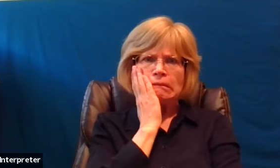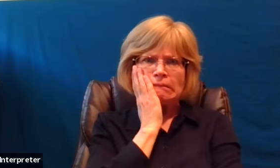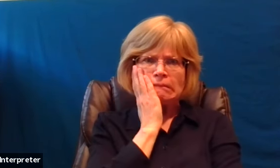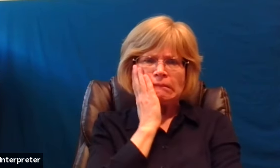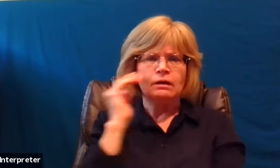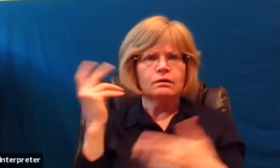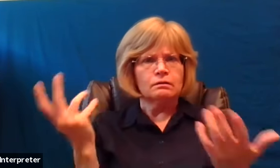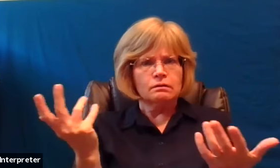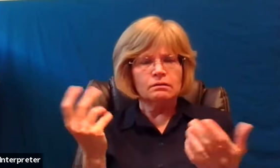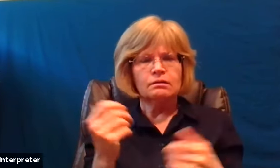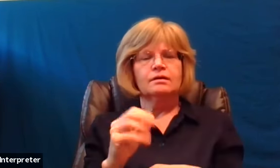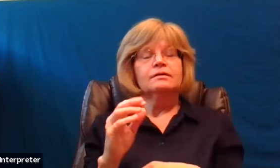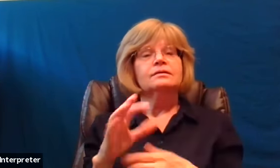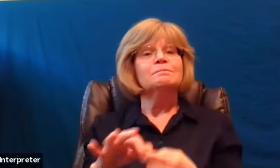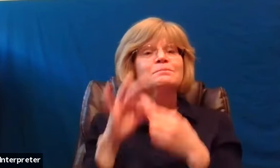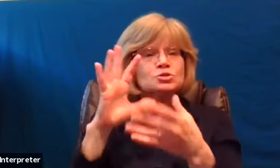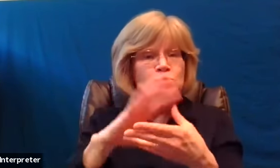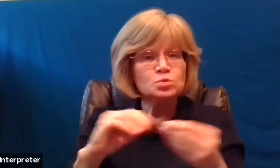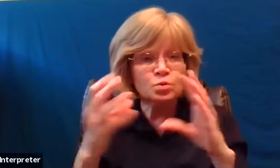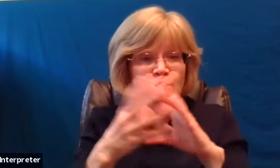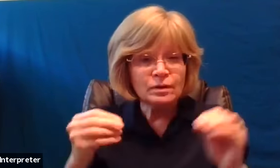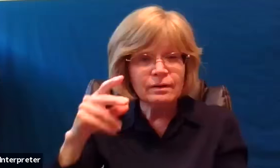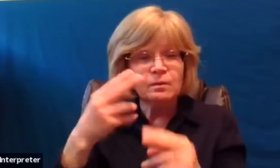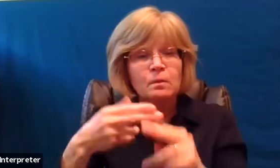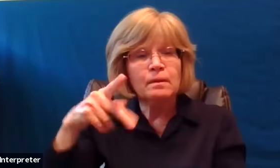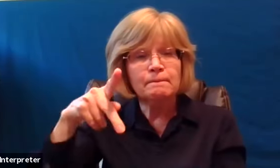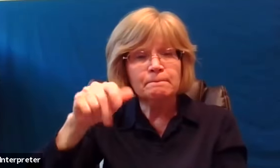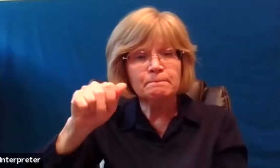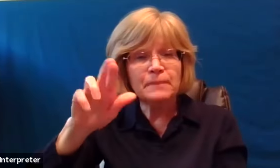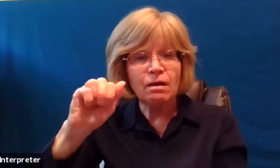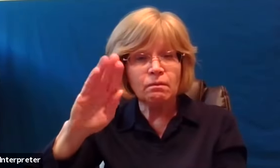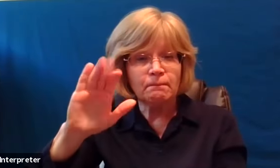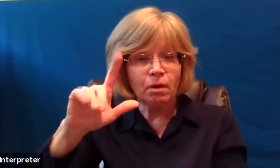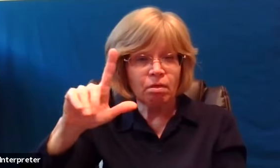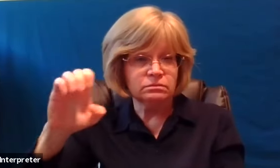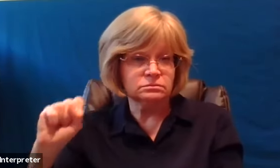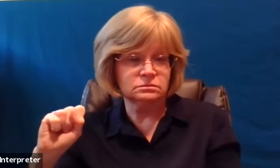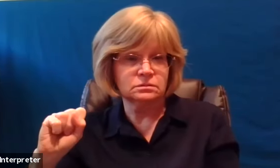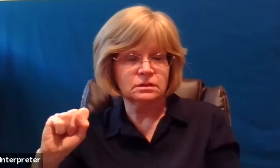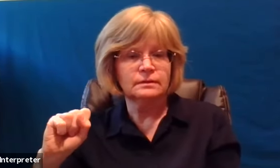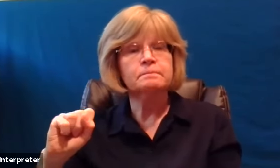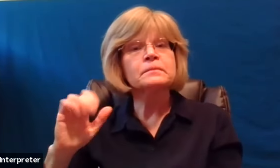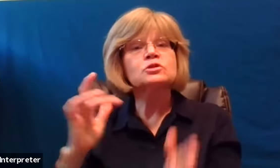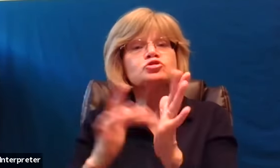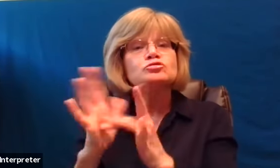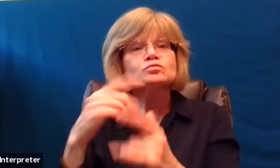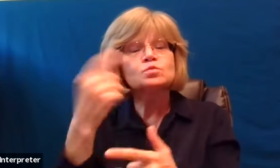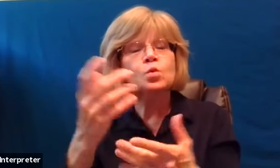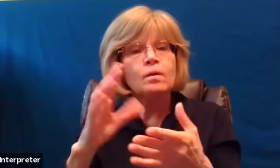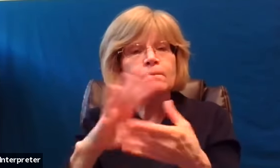are supposed to put us off balance evoke a degree of consternation and provoke feelings of